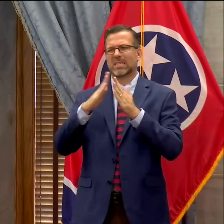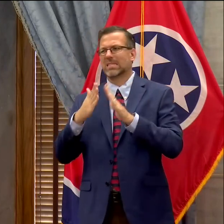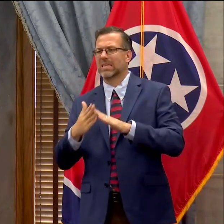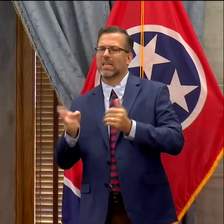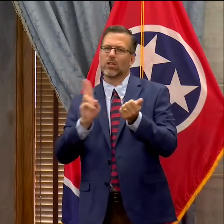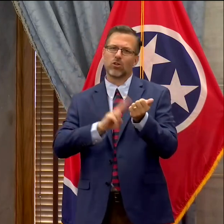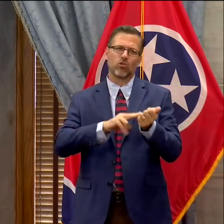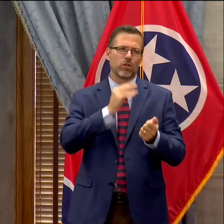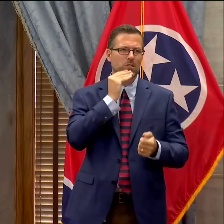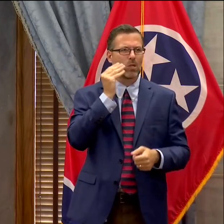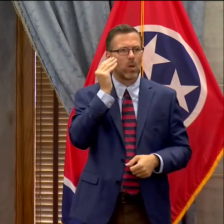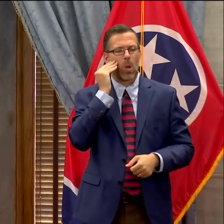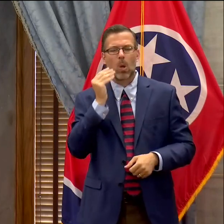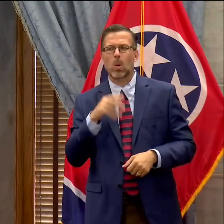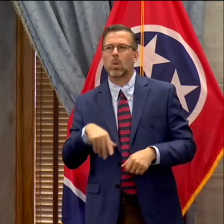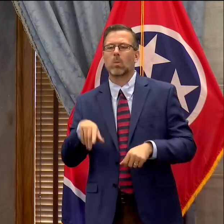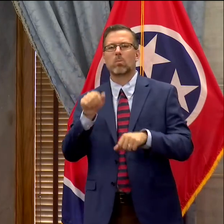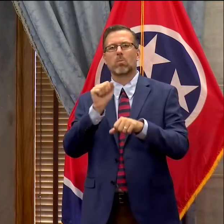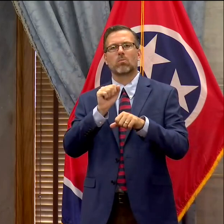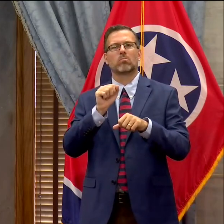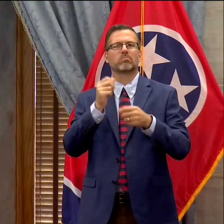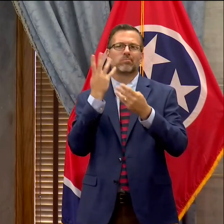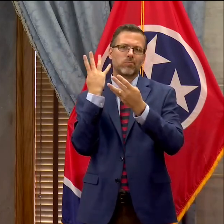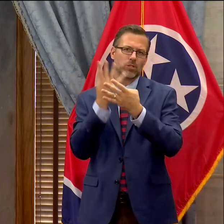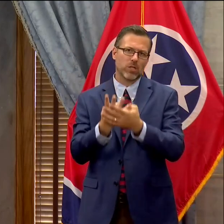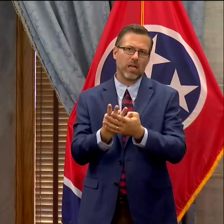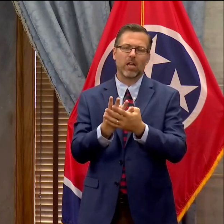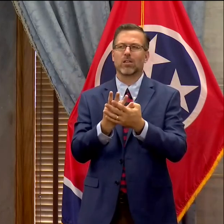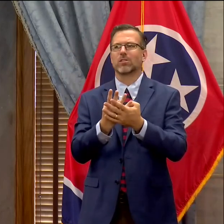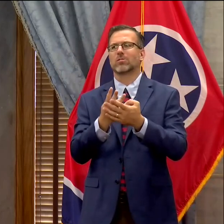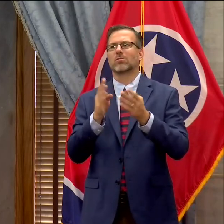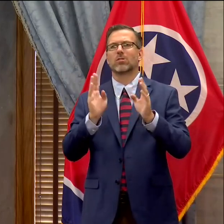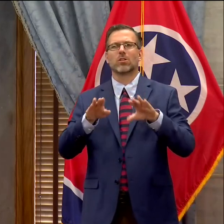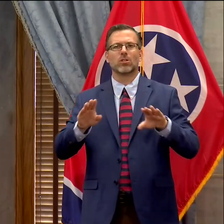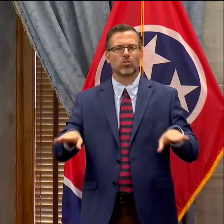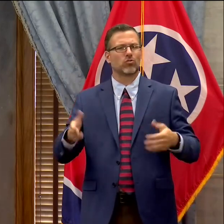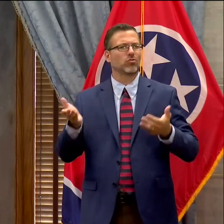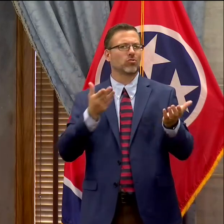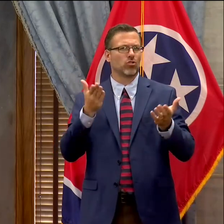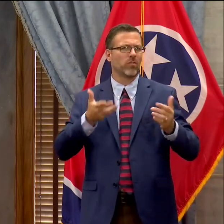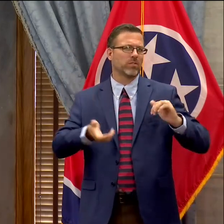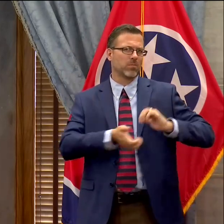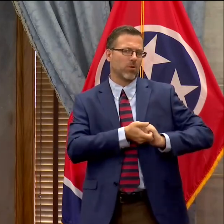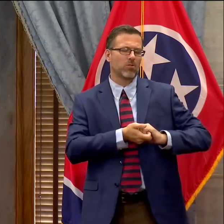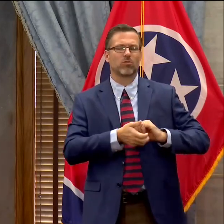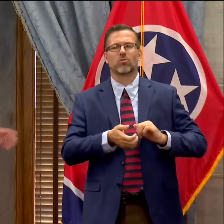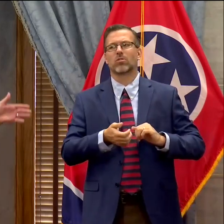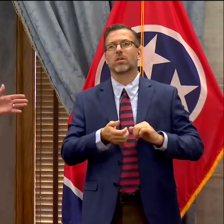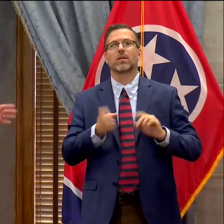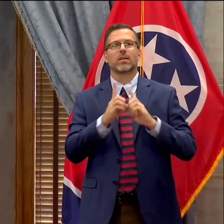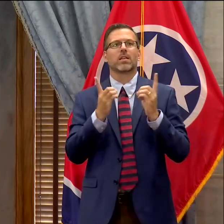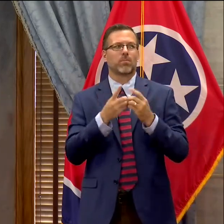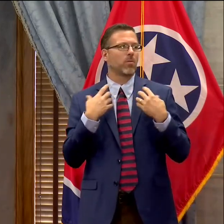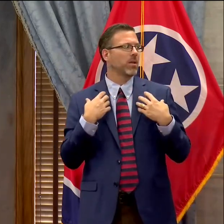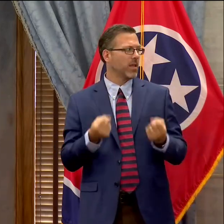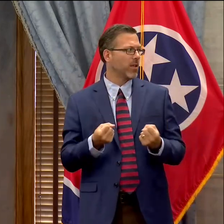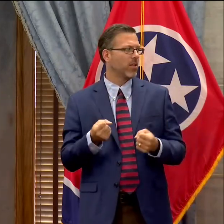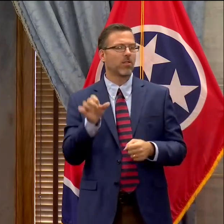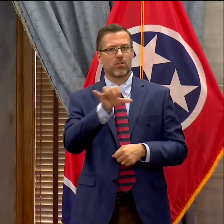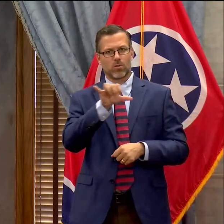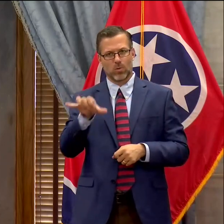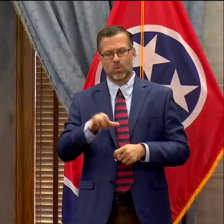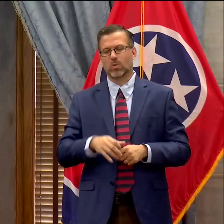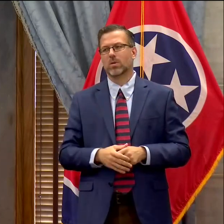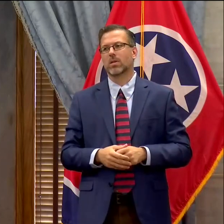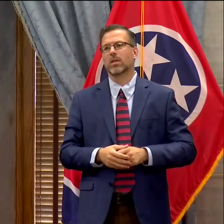worked with our state partners, Department of Corrections, Department of Children's Services, and of course, the Department of Health, our partner.